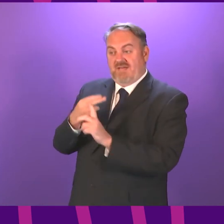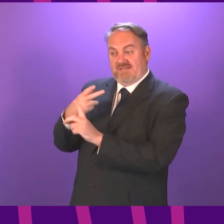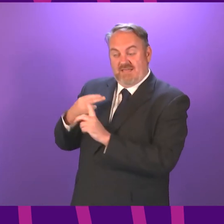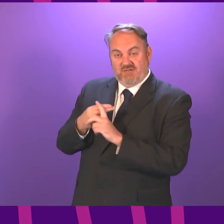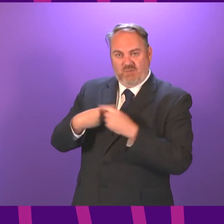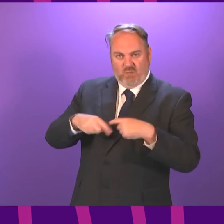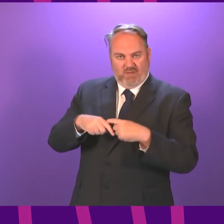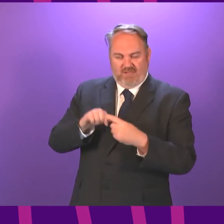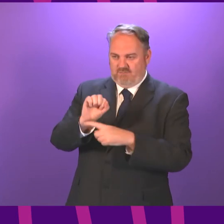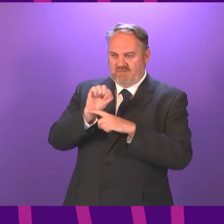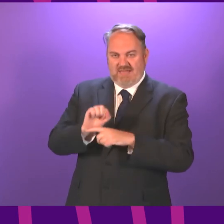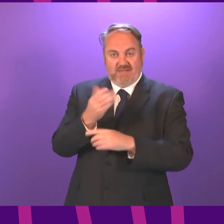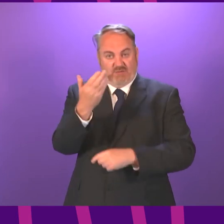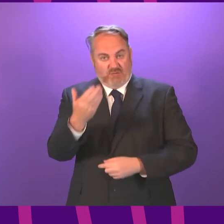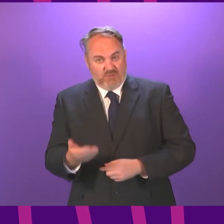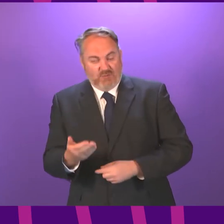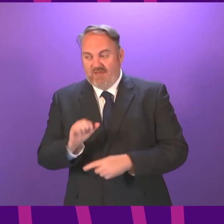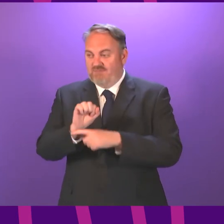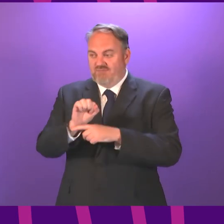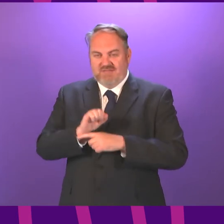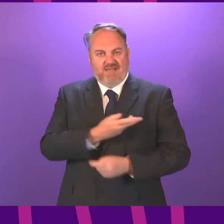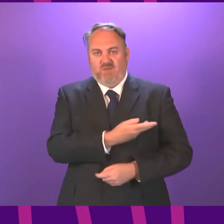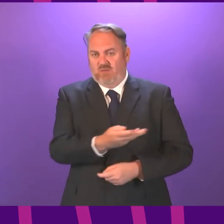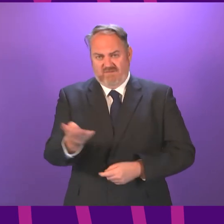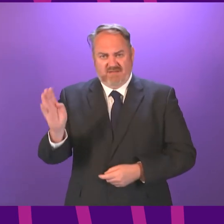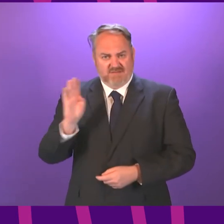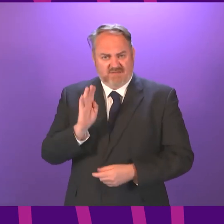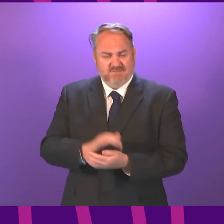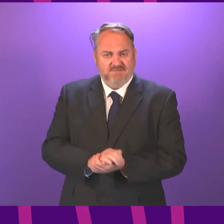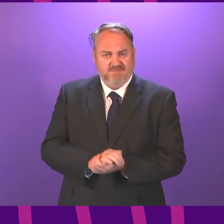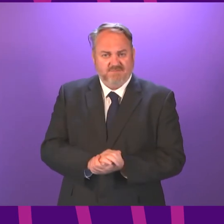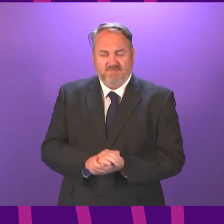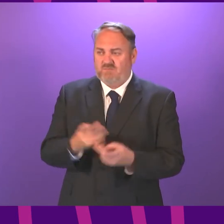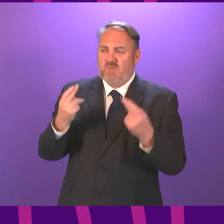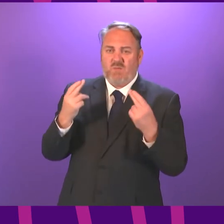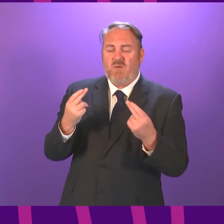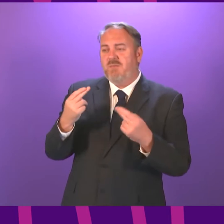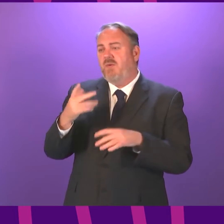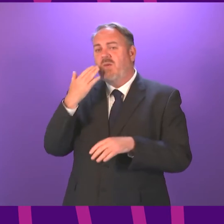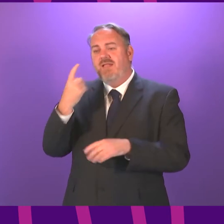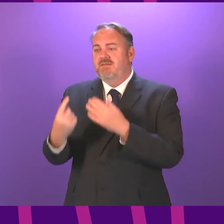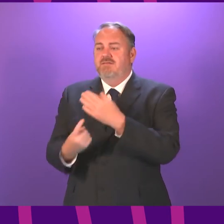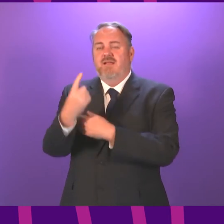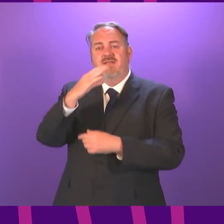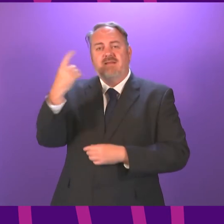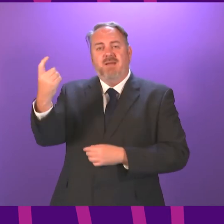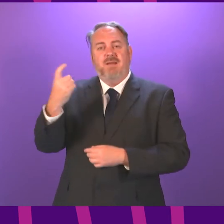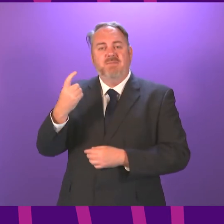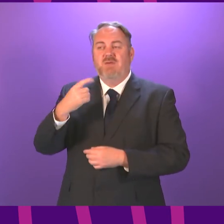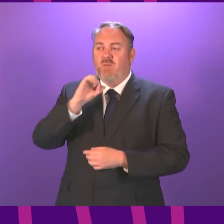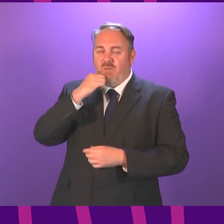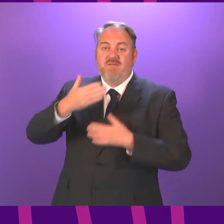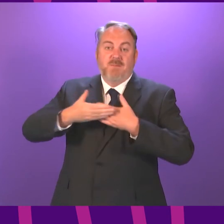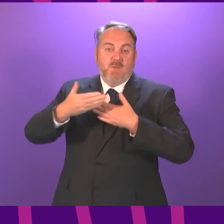will help keep ourselves and each other safe and maximise, I hope, the opportunity of a summer of fewer restrictions and much greater freedom.